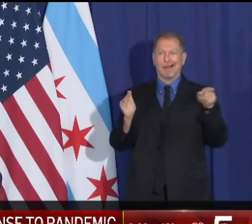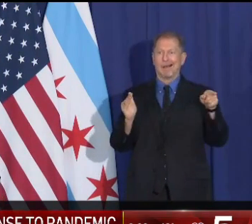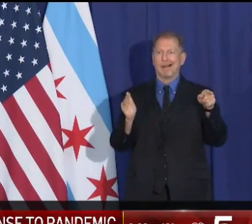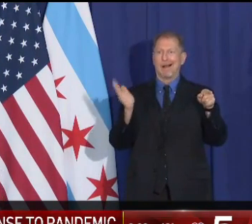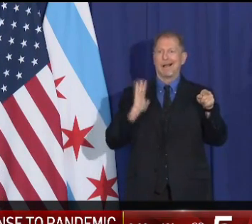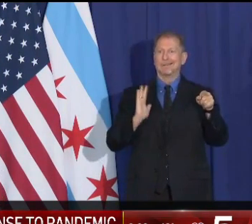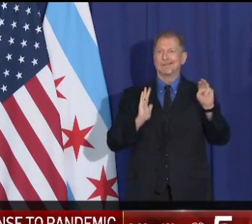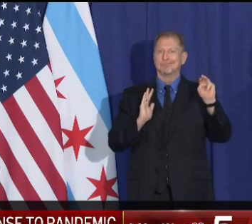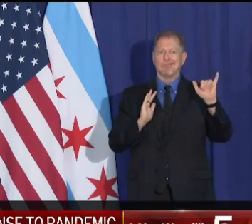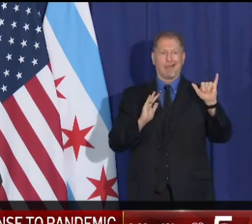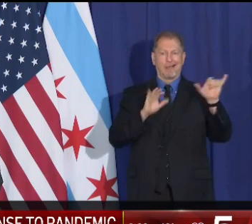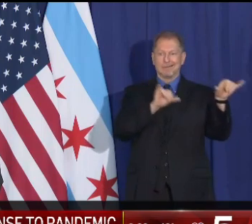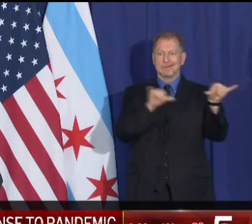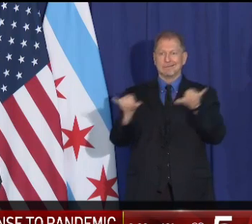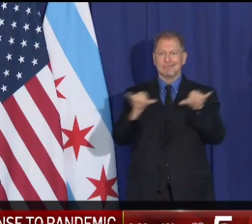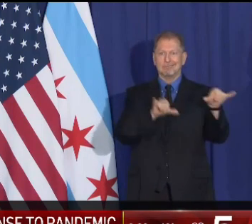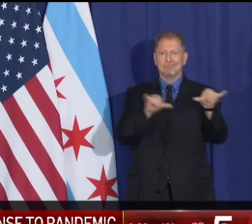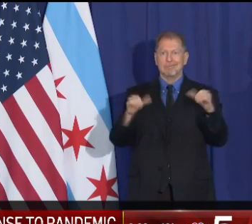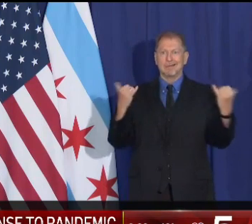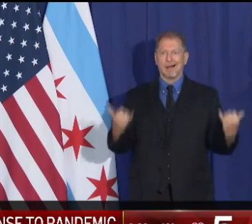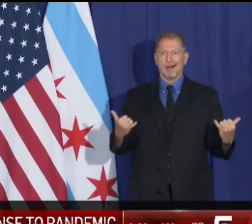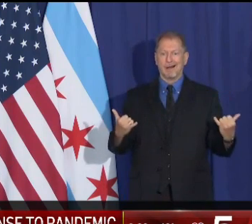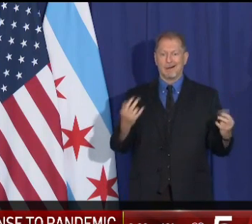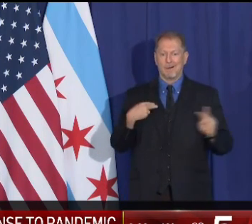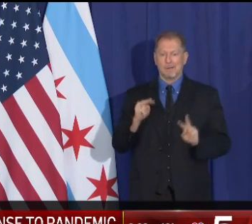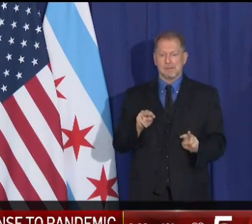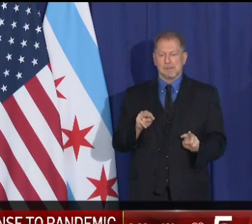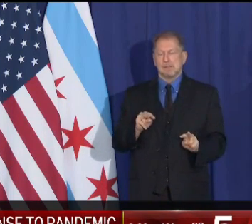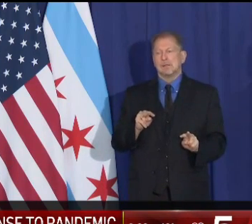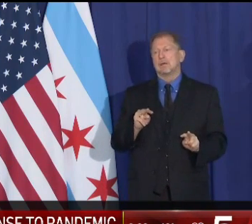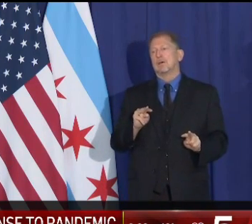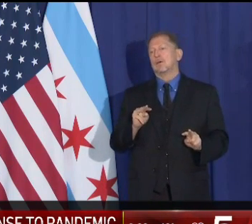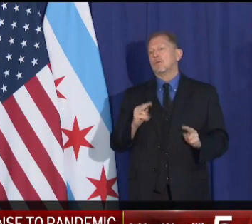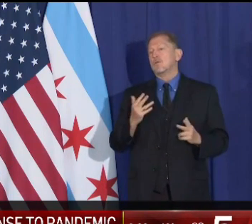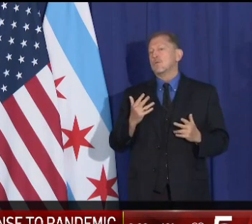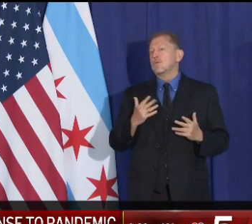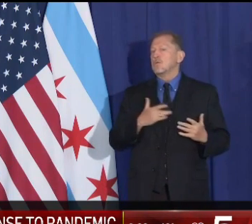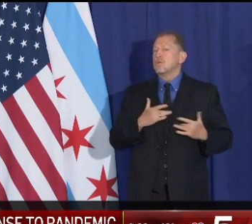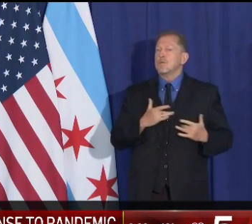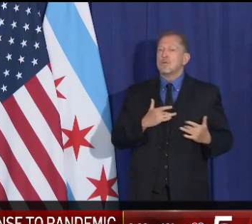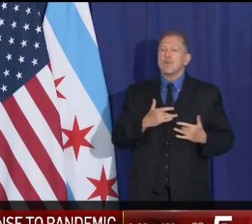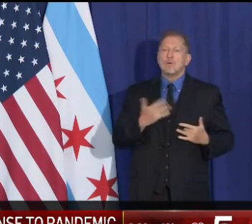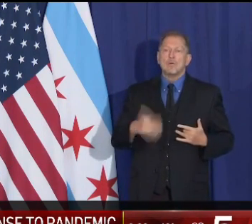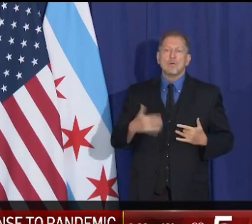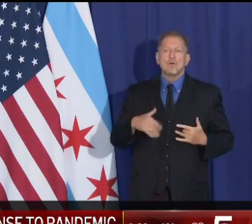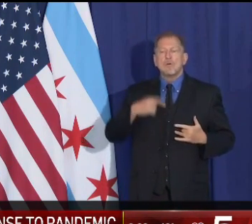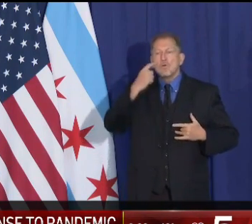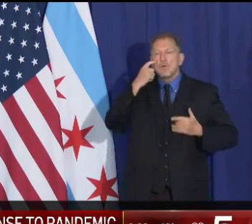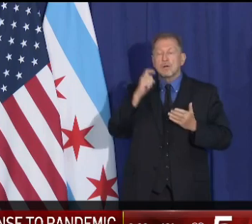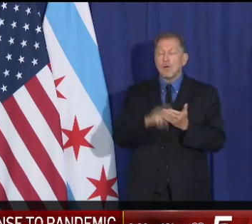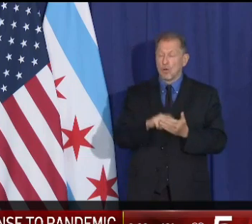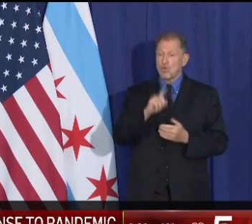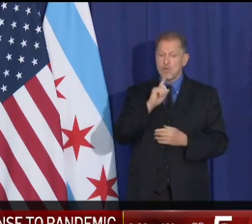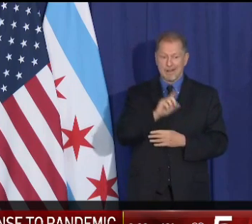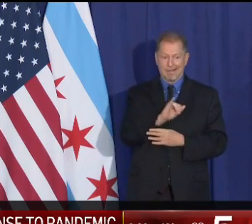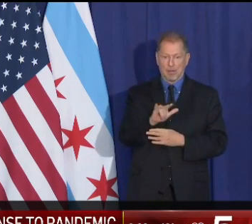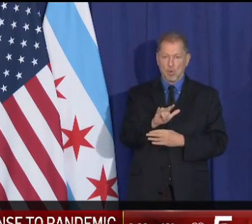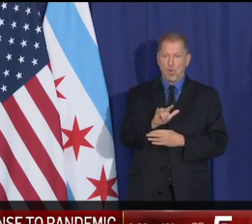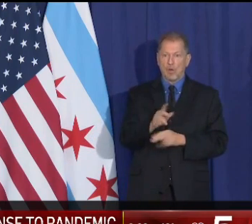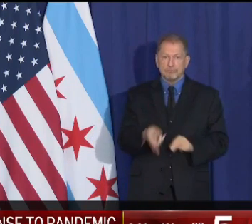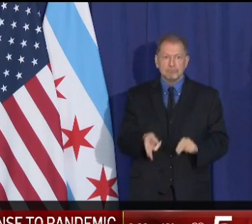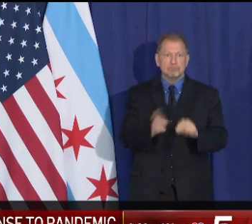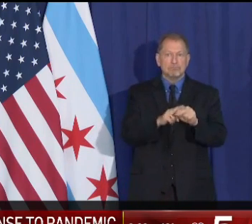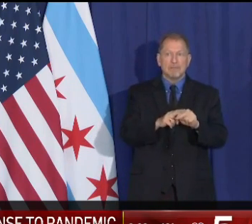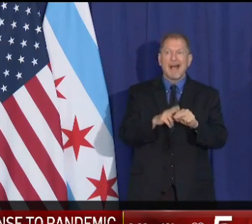numbers are extremely troubling and are consistent with what we've been seeing across Illinois and really across the country and